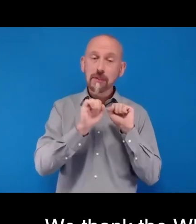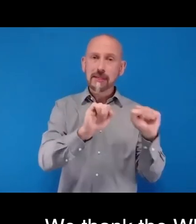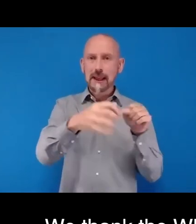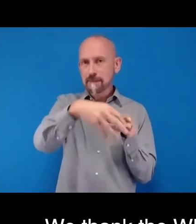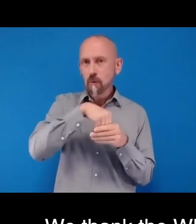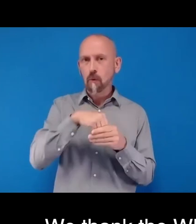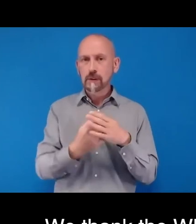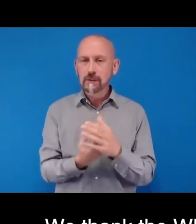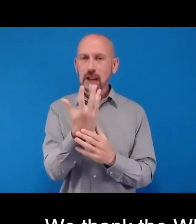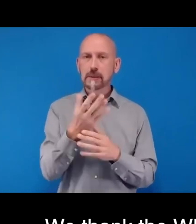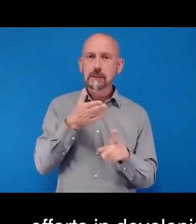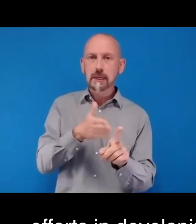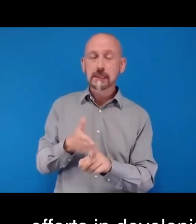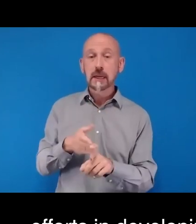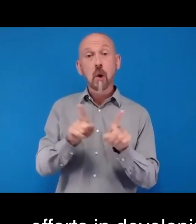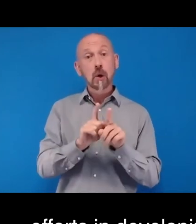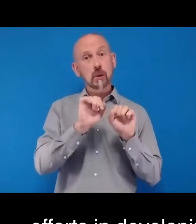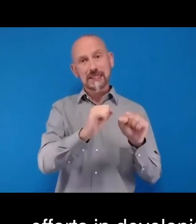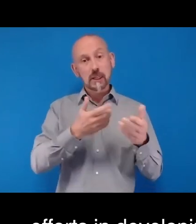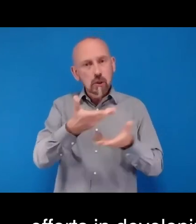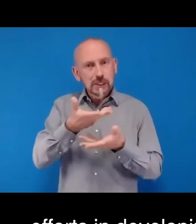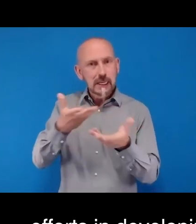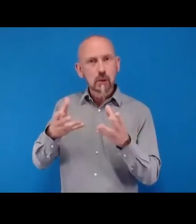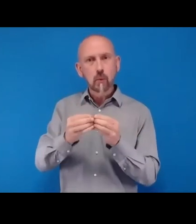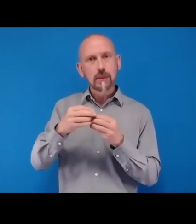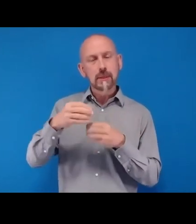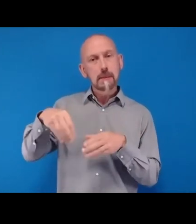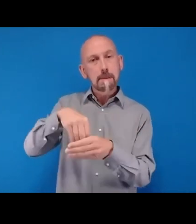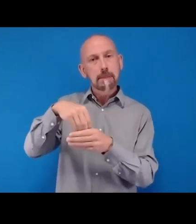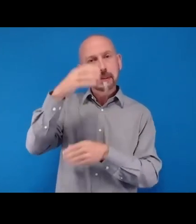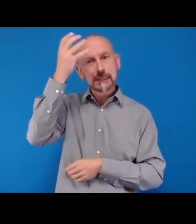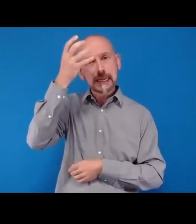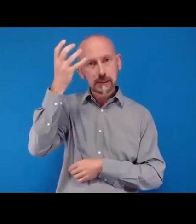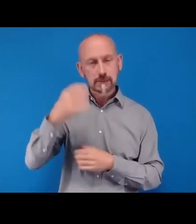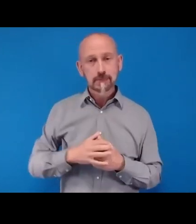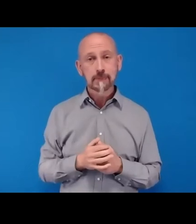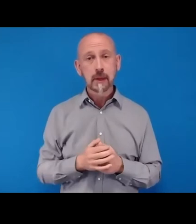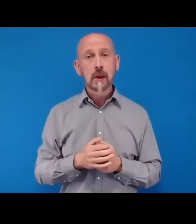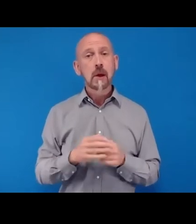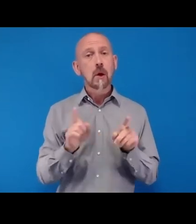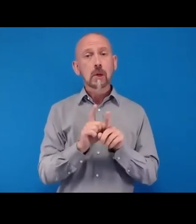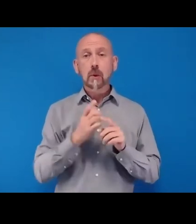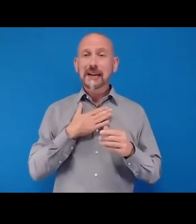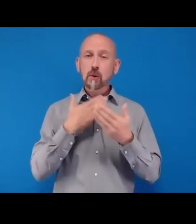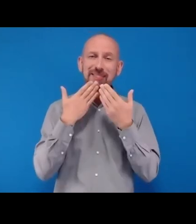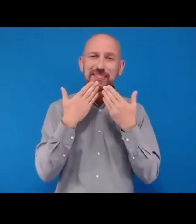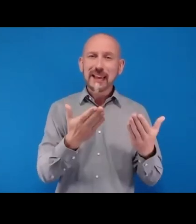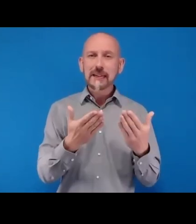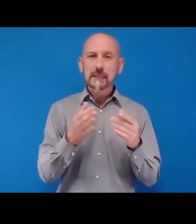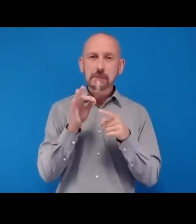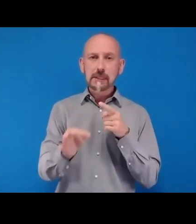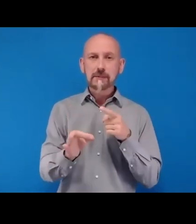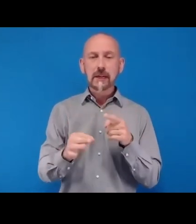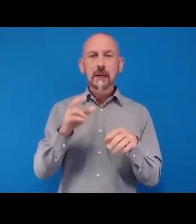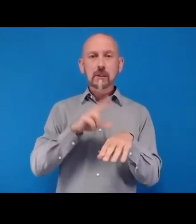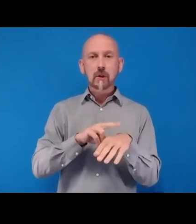the comprehensive consultation process with member states. We would also like to specifically thank Dr. We Alakos